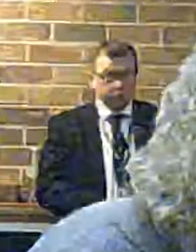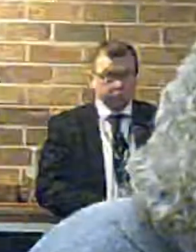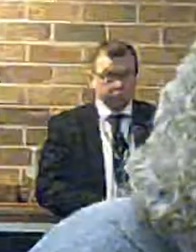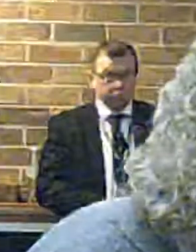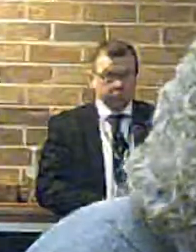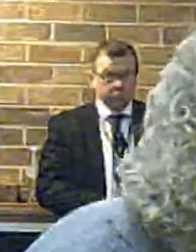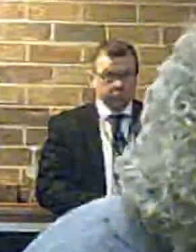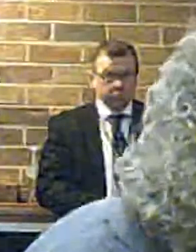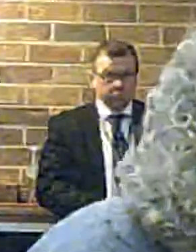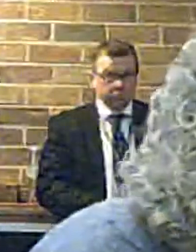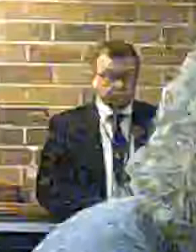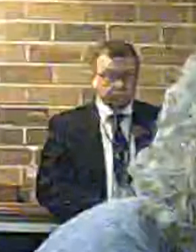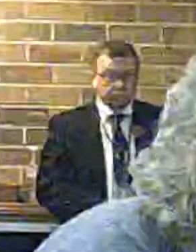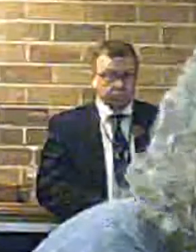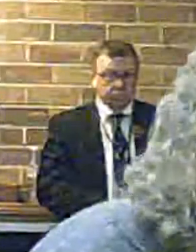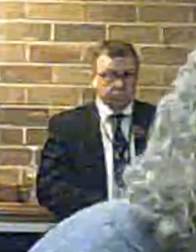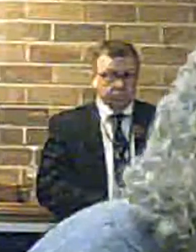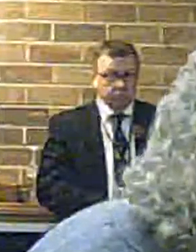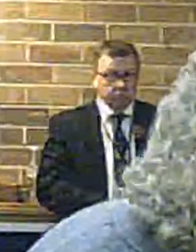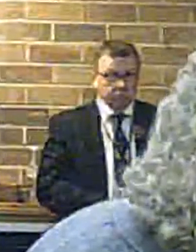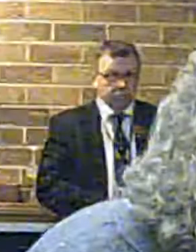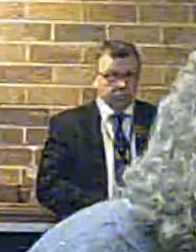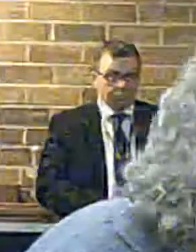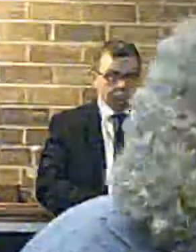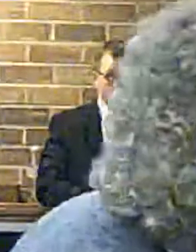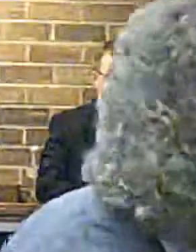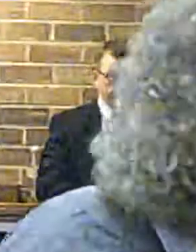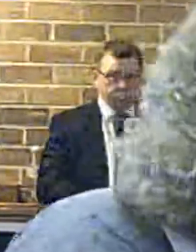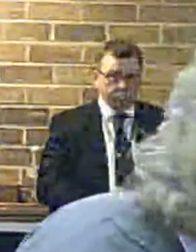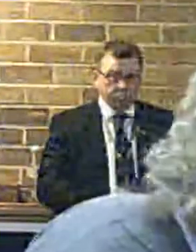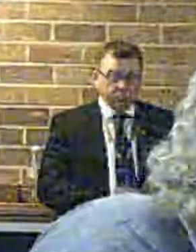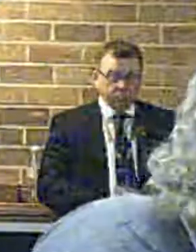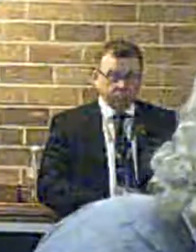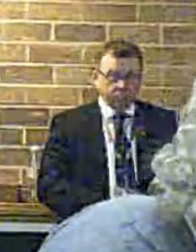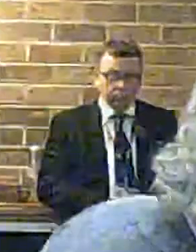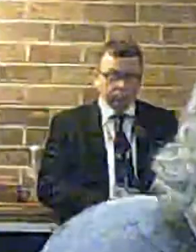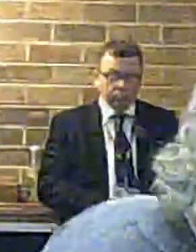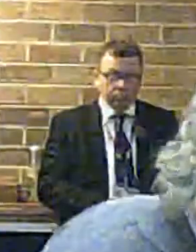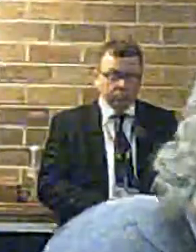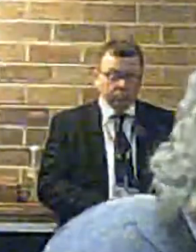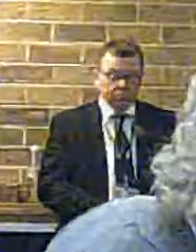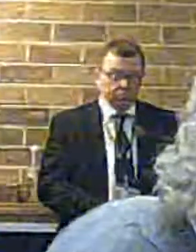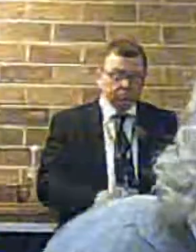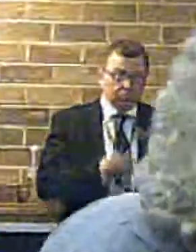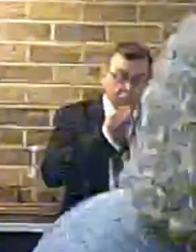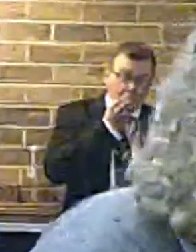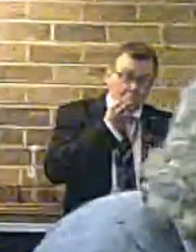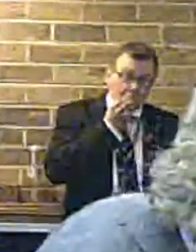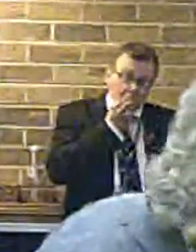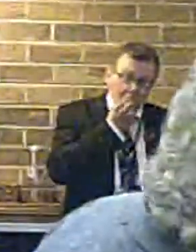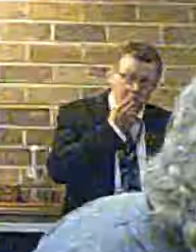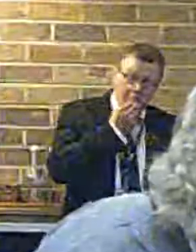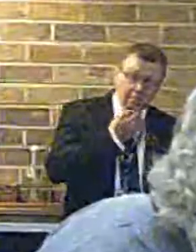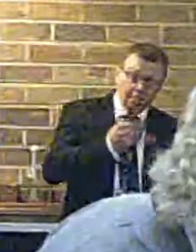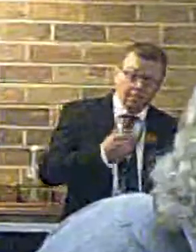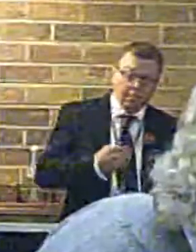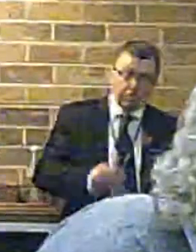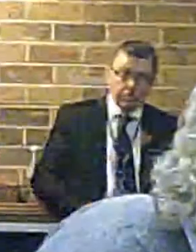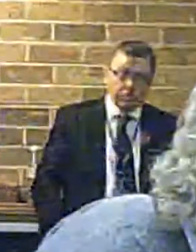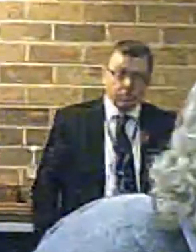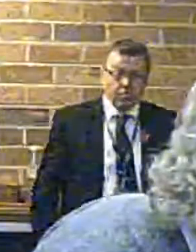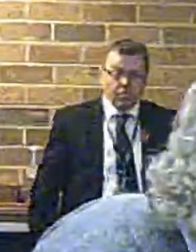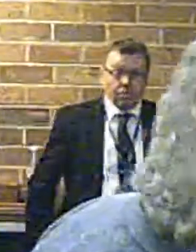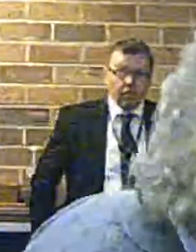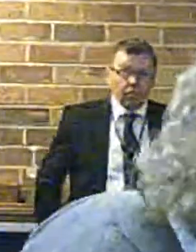cover it, you must keep covering from options. We are, that's right, yes. you are covering from options, that's what you said. On occasion, on occasion.